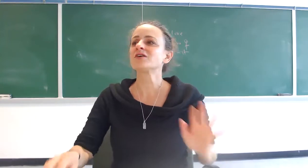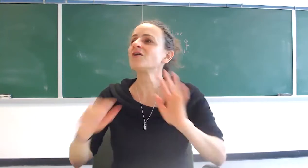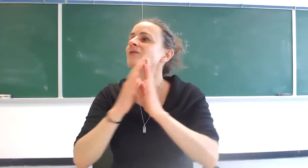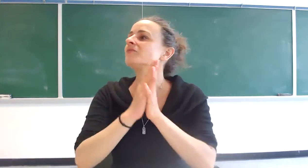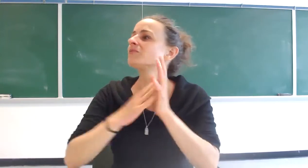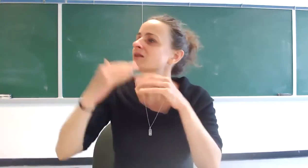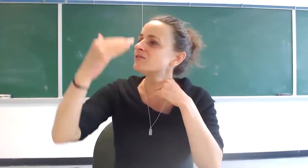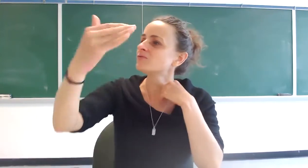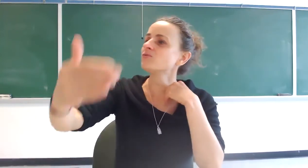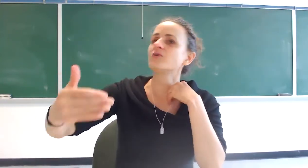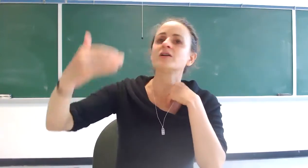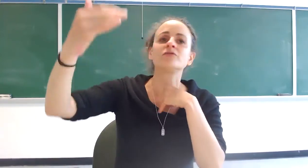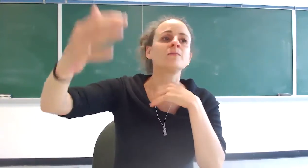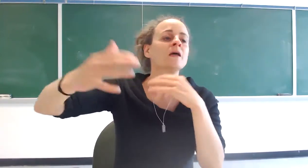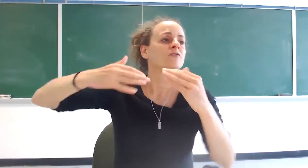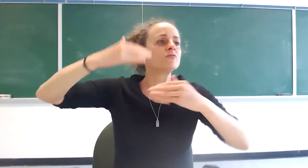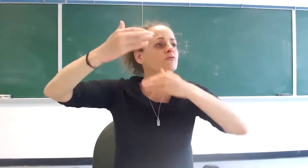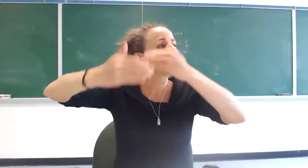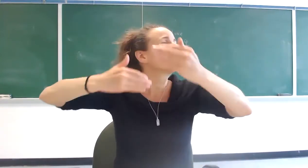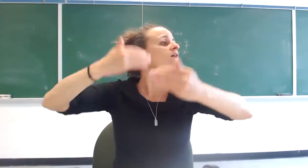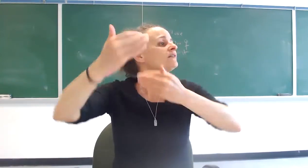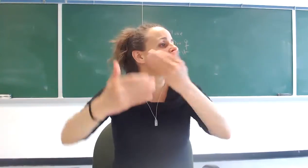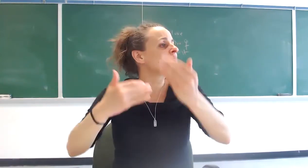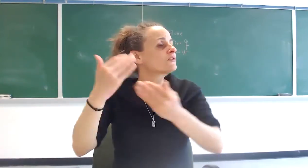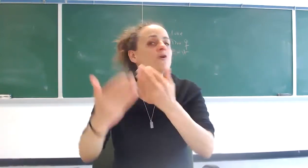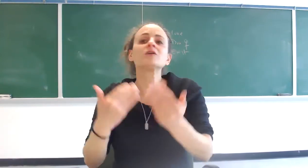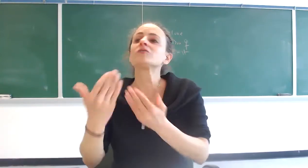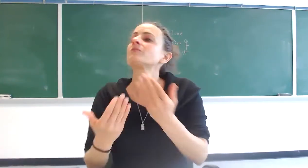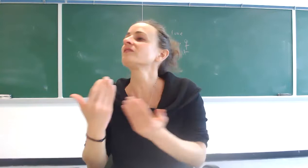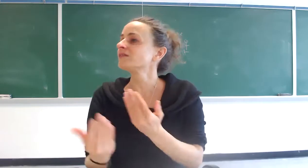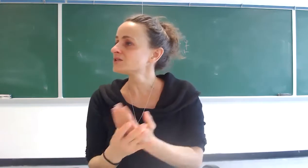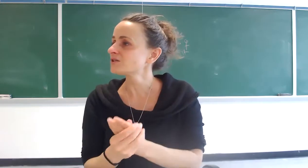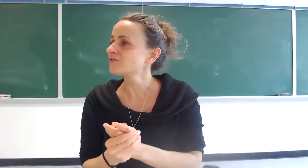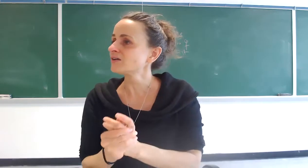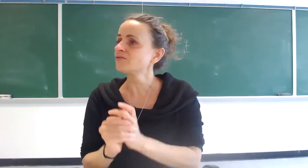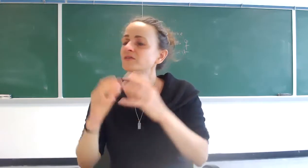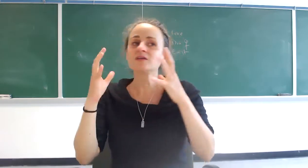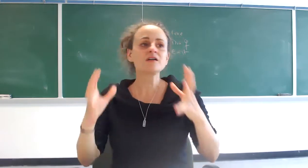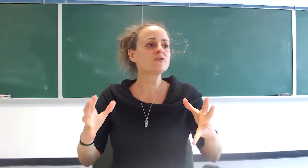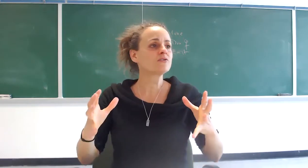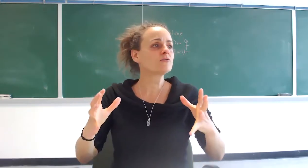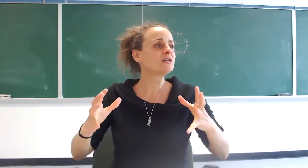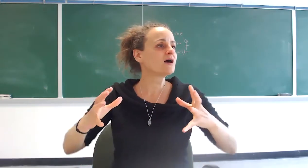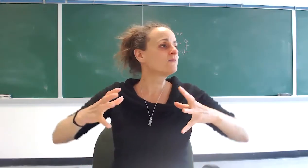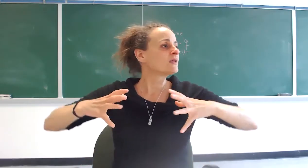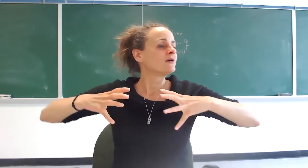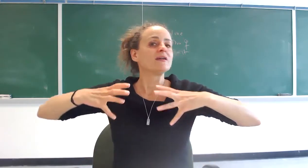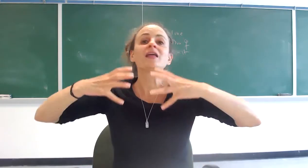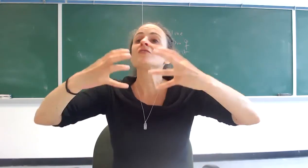always be ready to move on and to to move beyond our current representation of god if you see god in a certain way now life